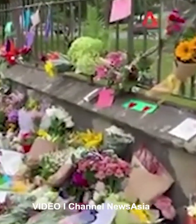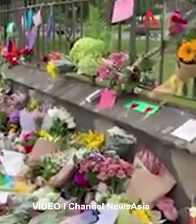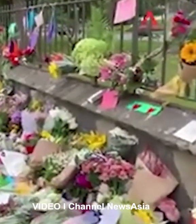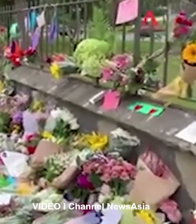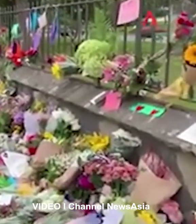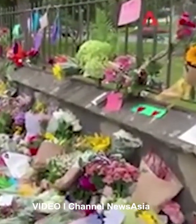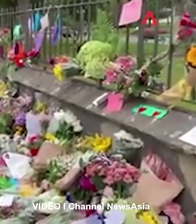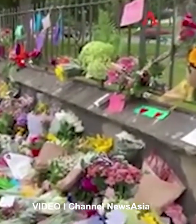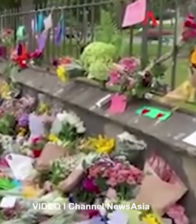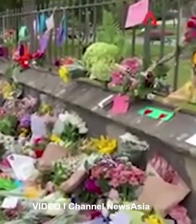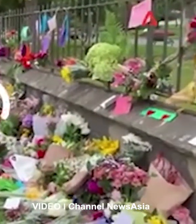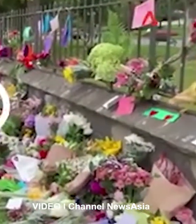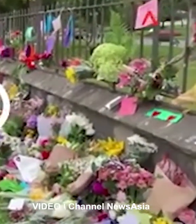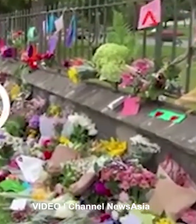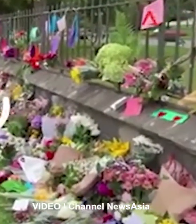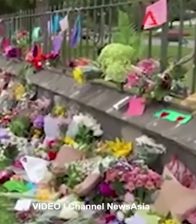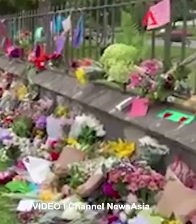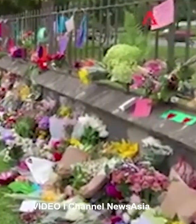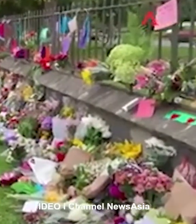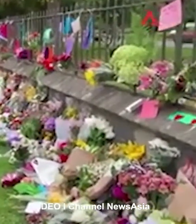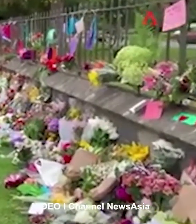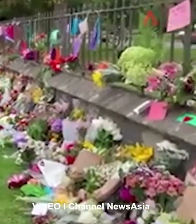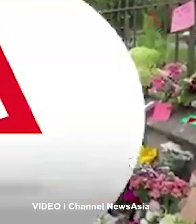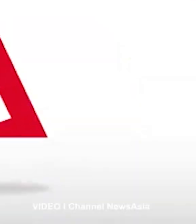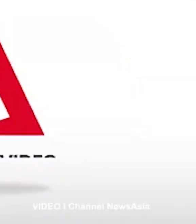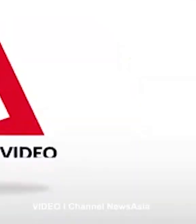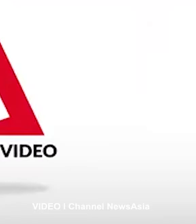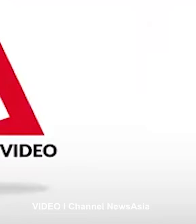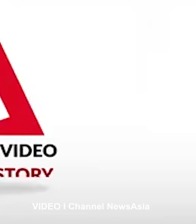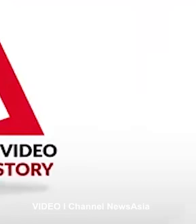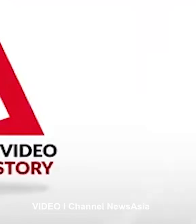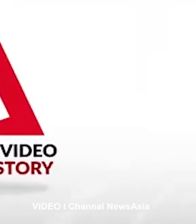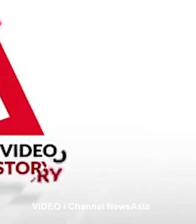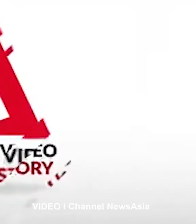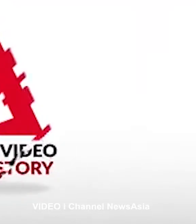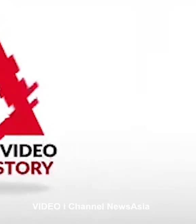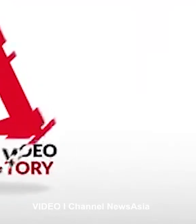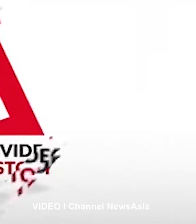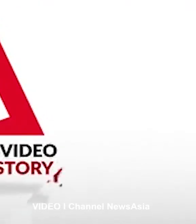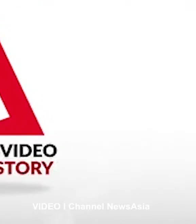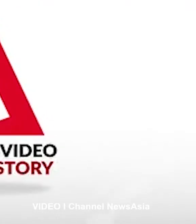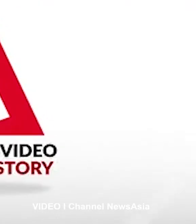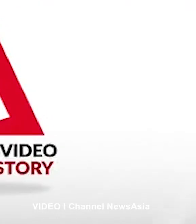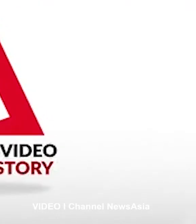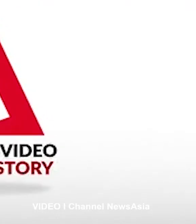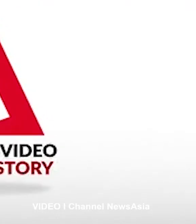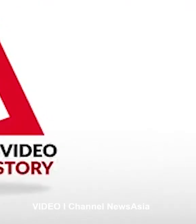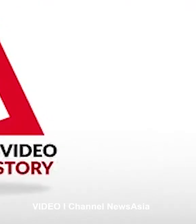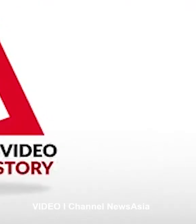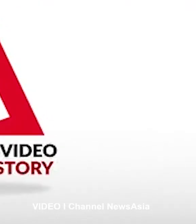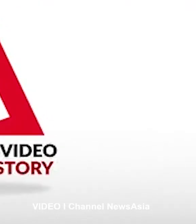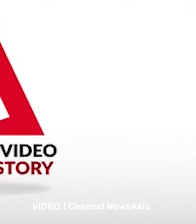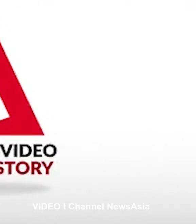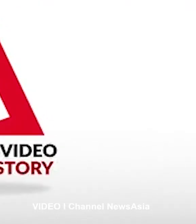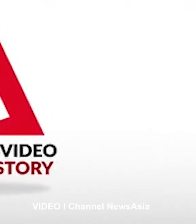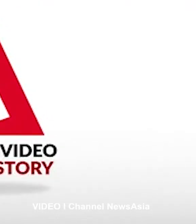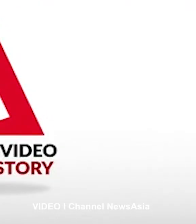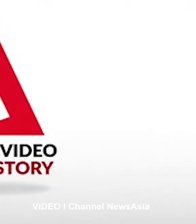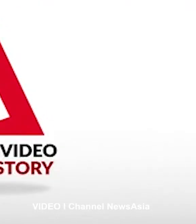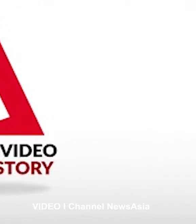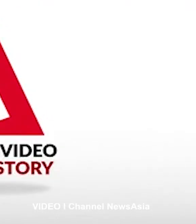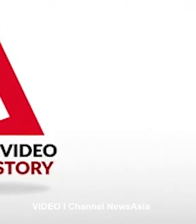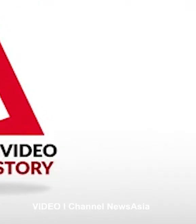live streaming of a murder in Cleveland two years ago. Again, it, it is not for me to sit and, um, uh, make